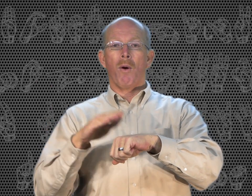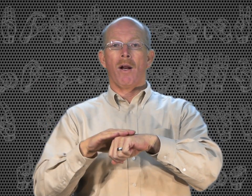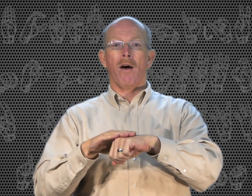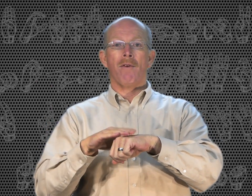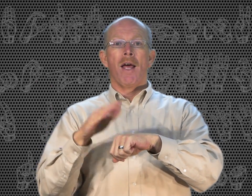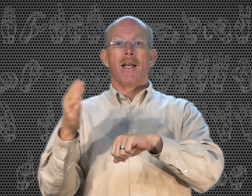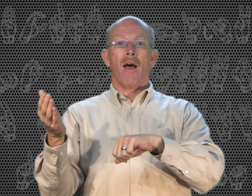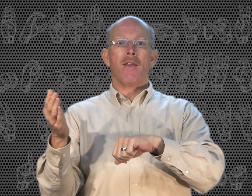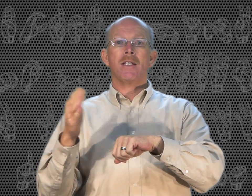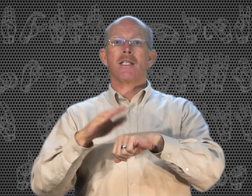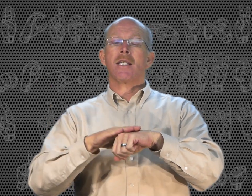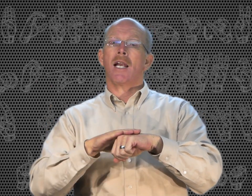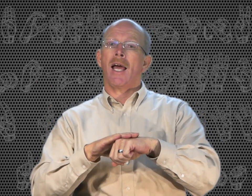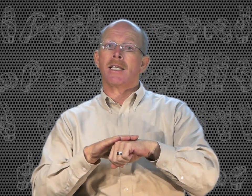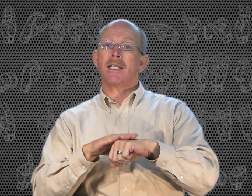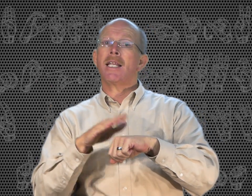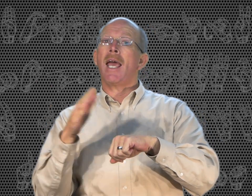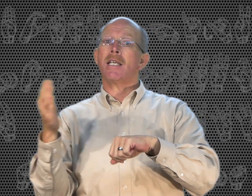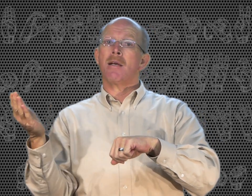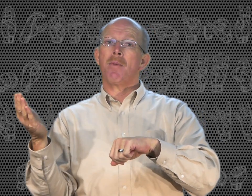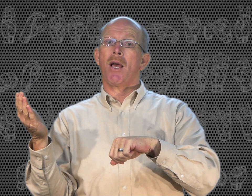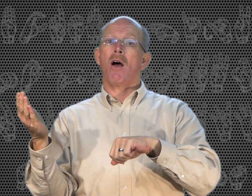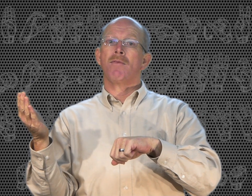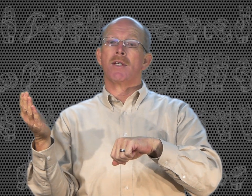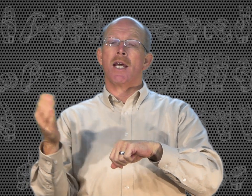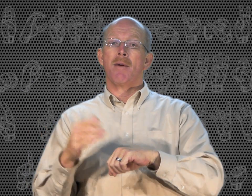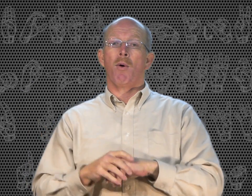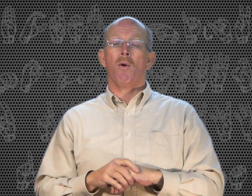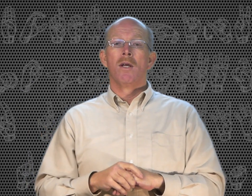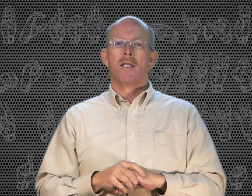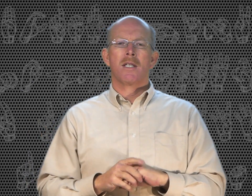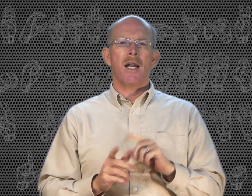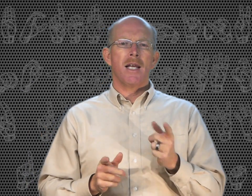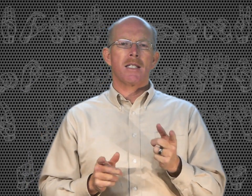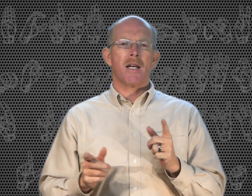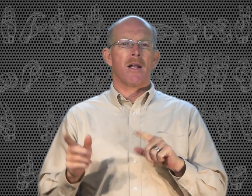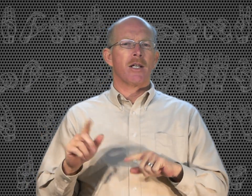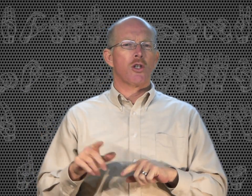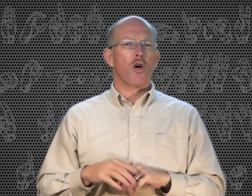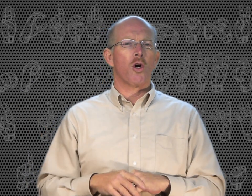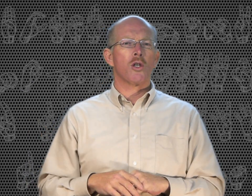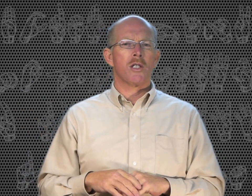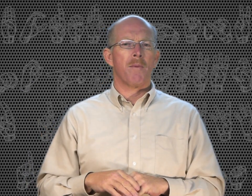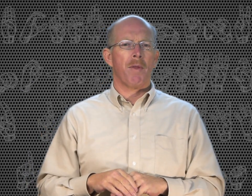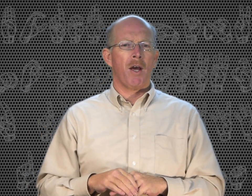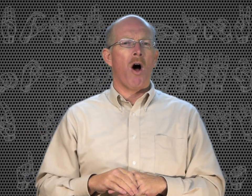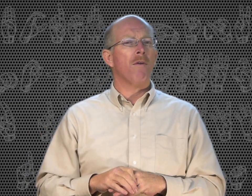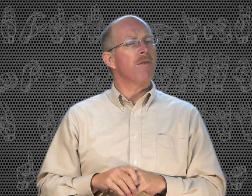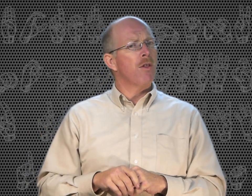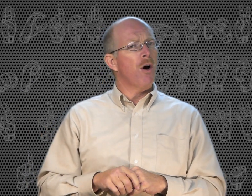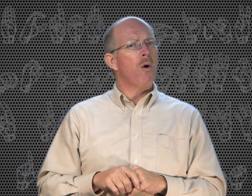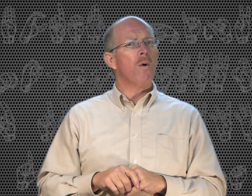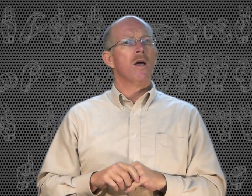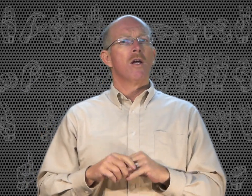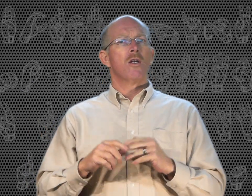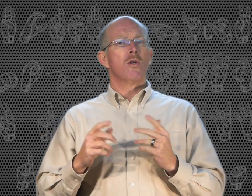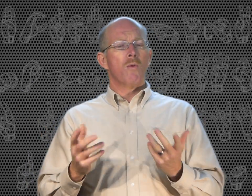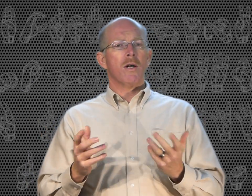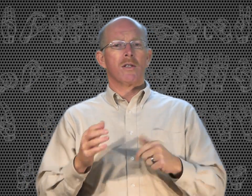pull it off. Now this is like to take something off the table. It's not necessarily to turn something off, though you will